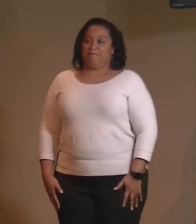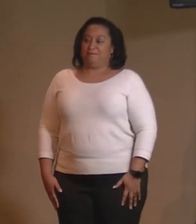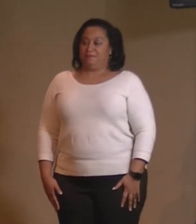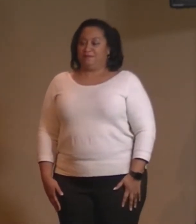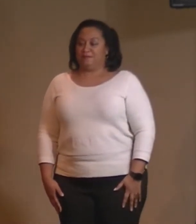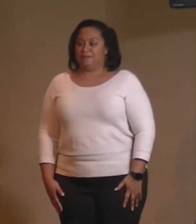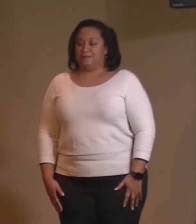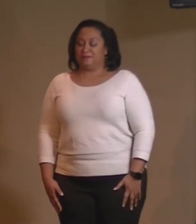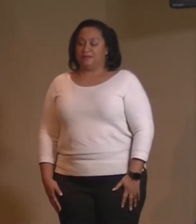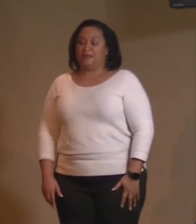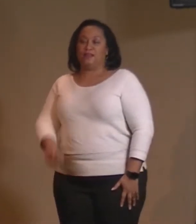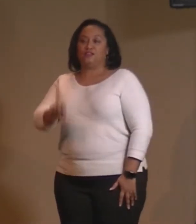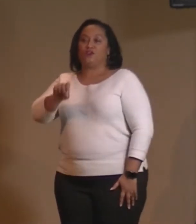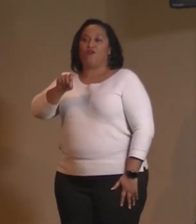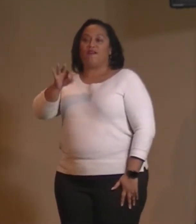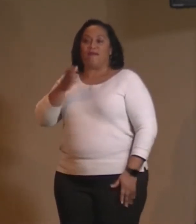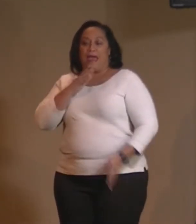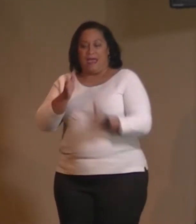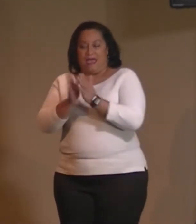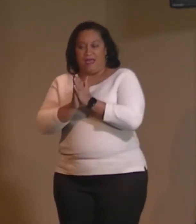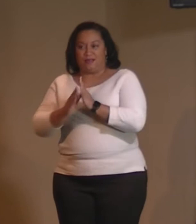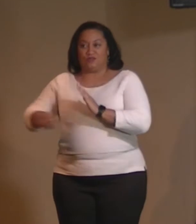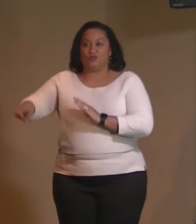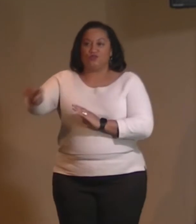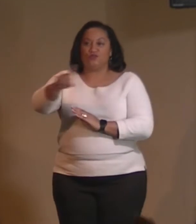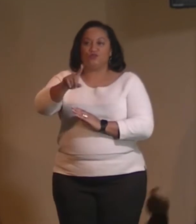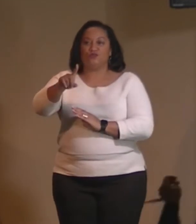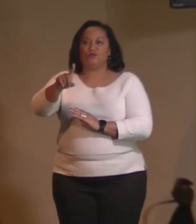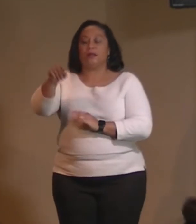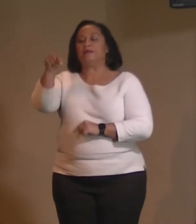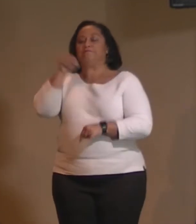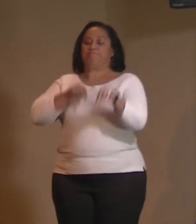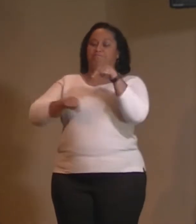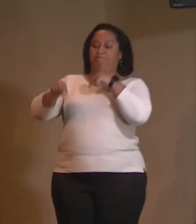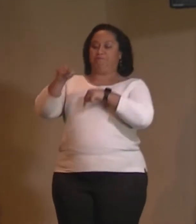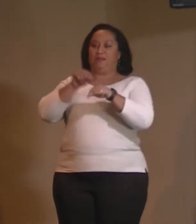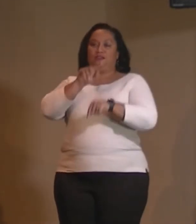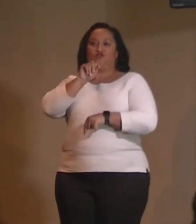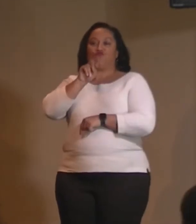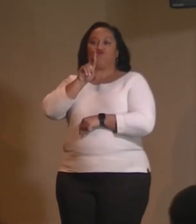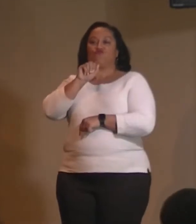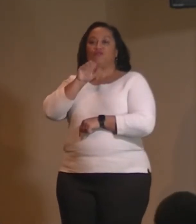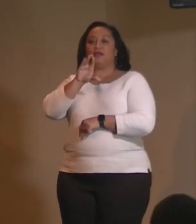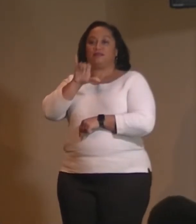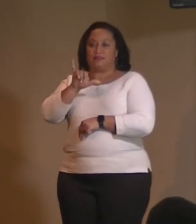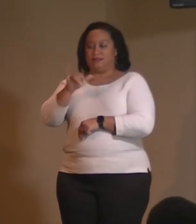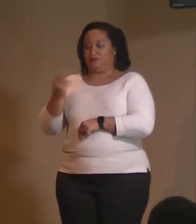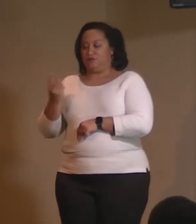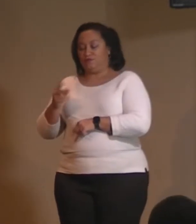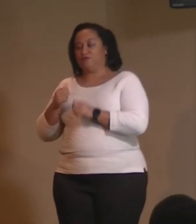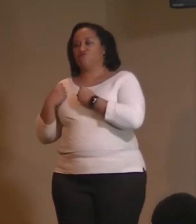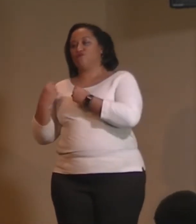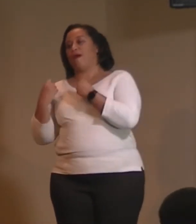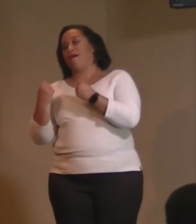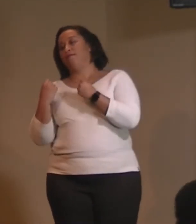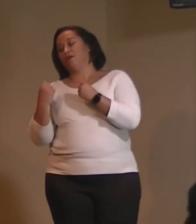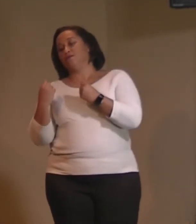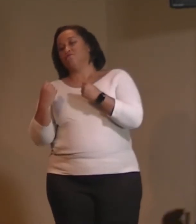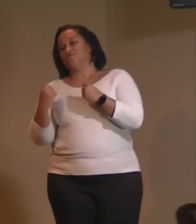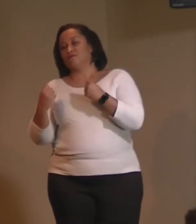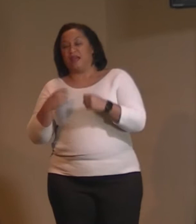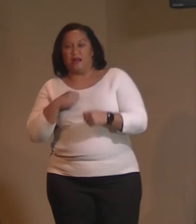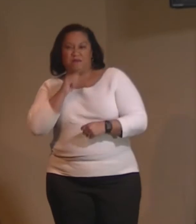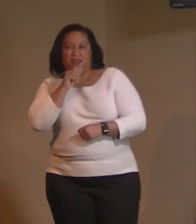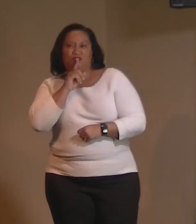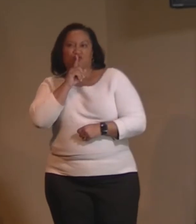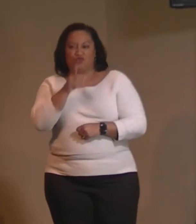So, if I were to ask you, well, let's three steps back. So, Tracy and I are driving in, and I'm not